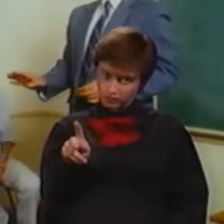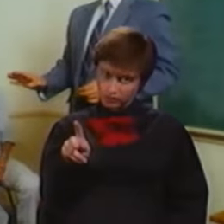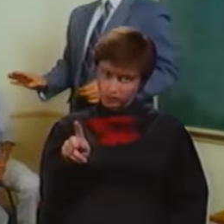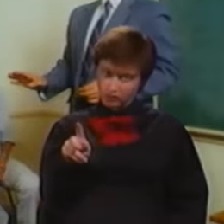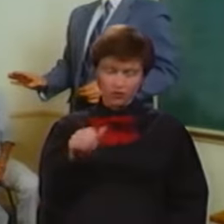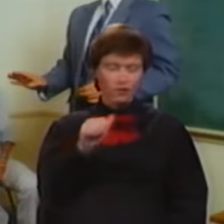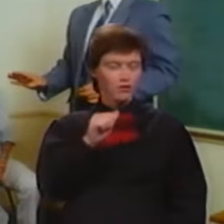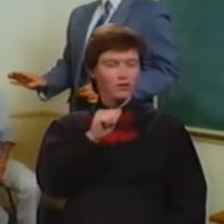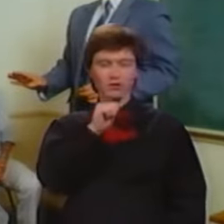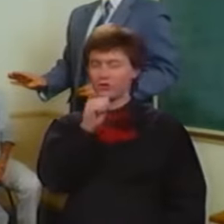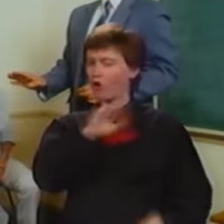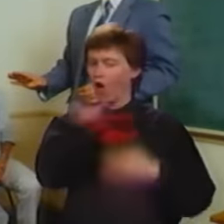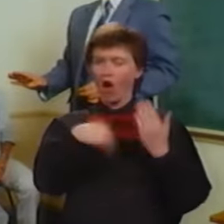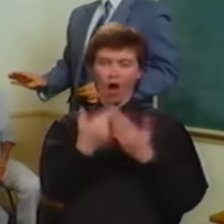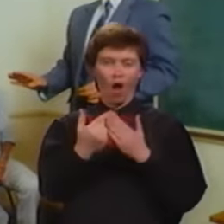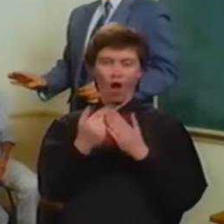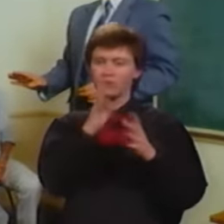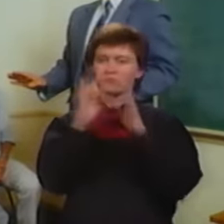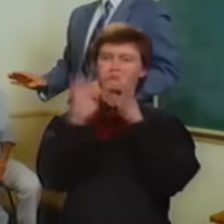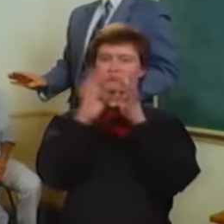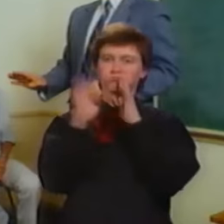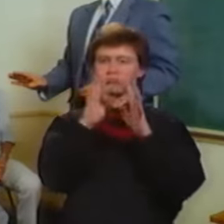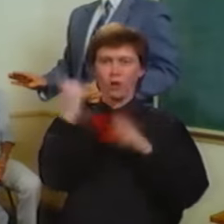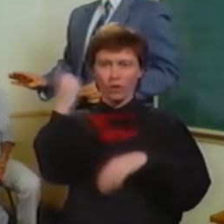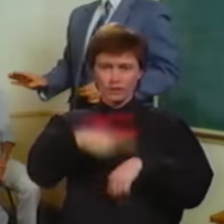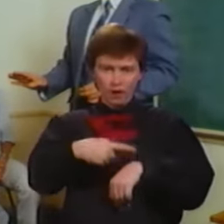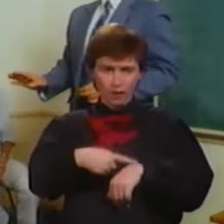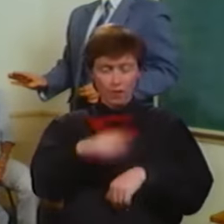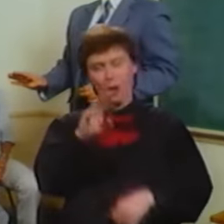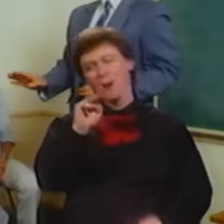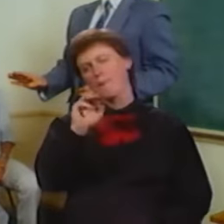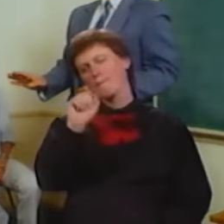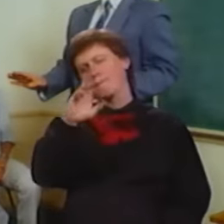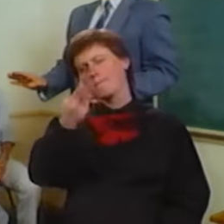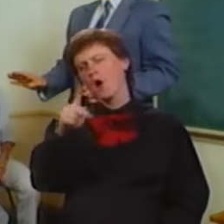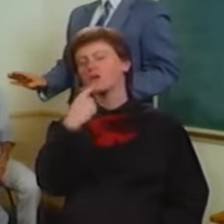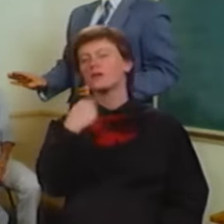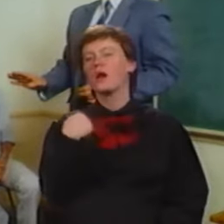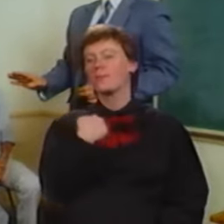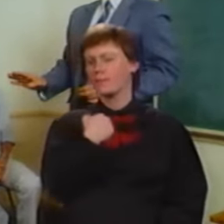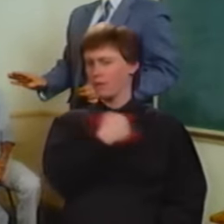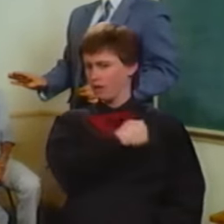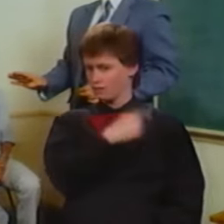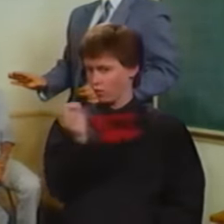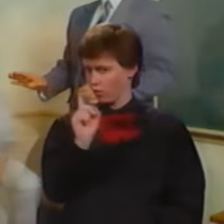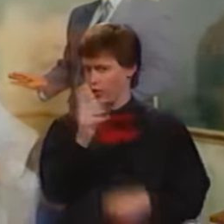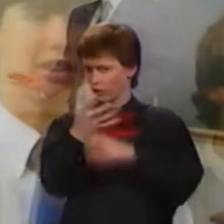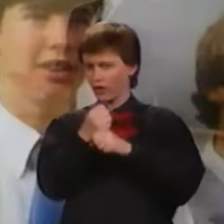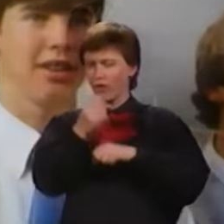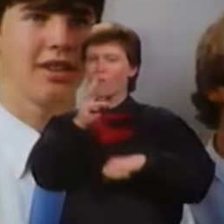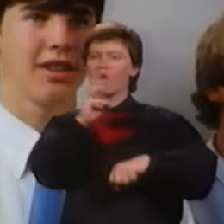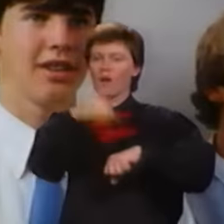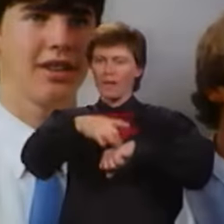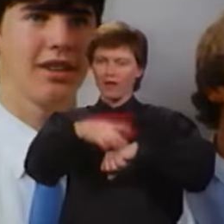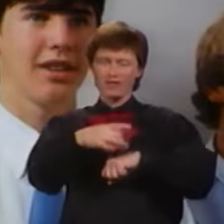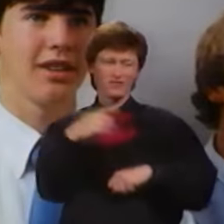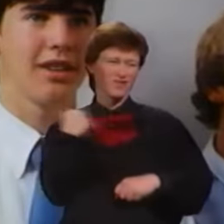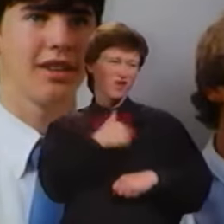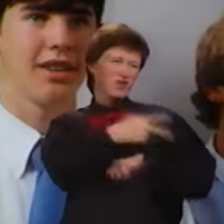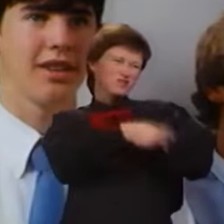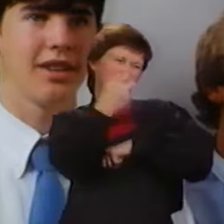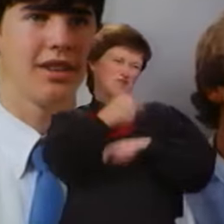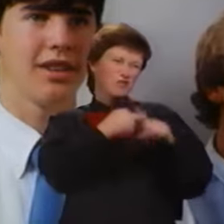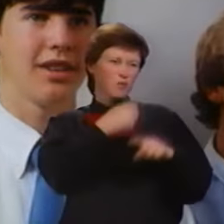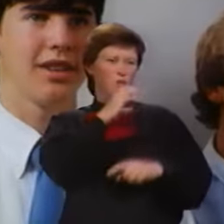Don't all of you talk at once. Mark, why don't you tell me where you got the watermelon? We took it from old man